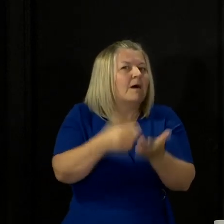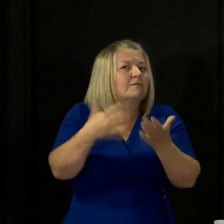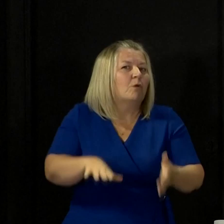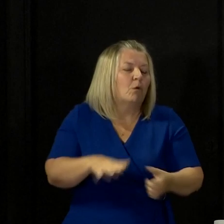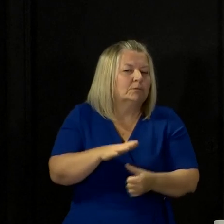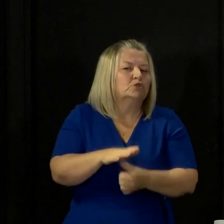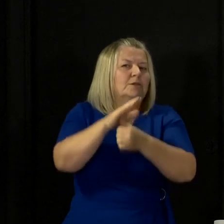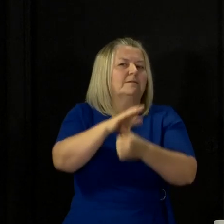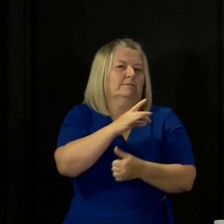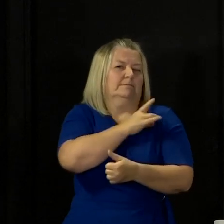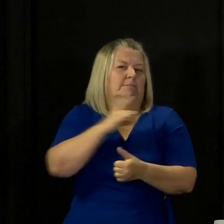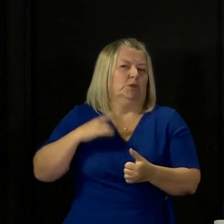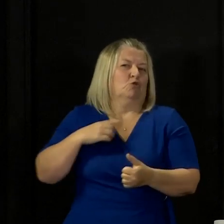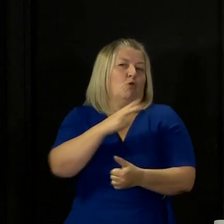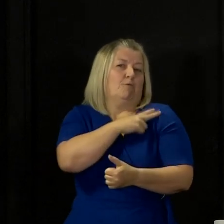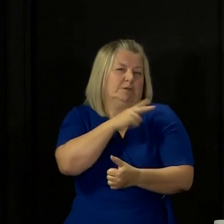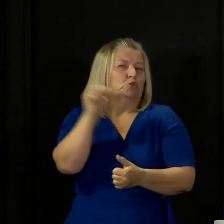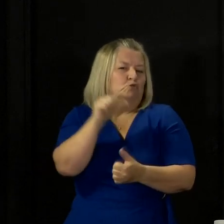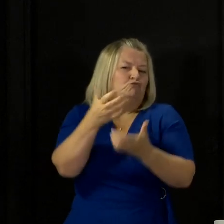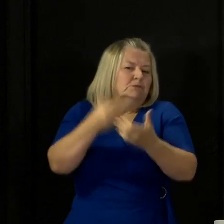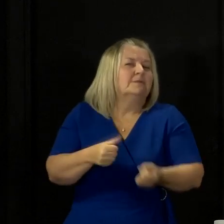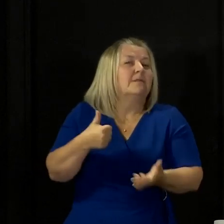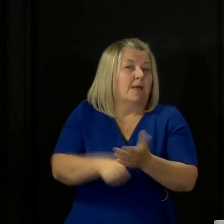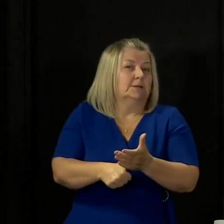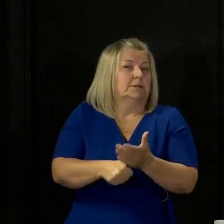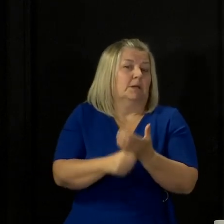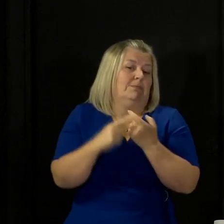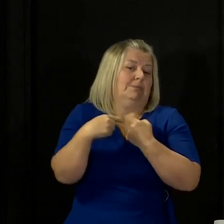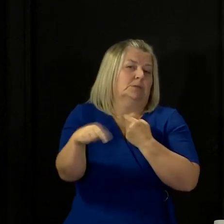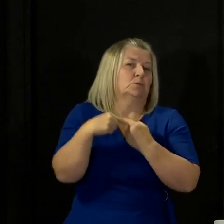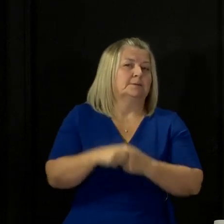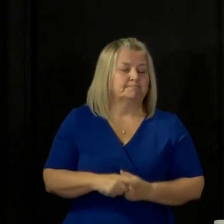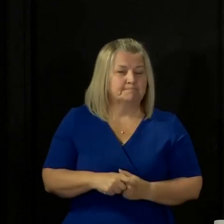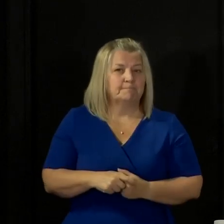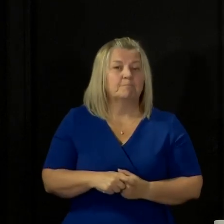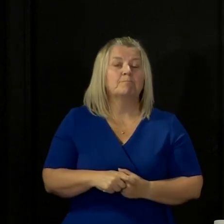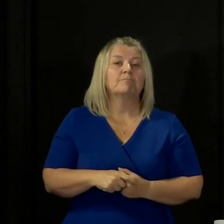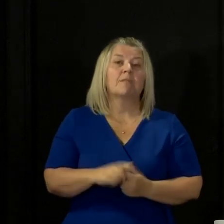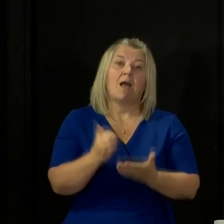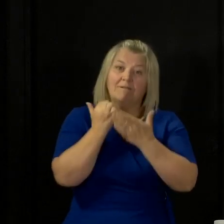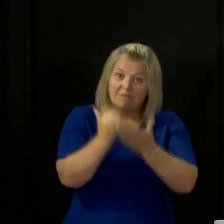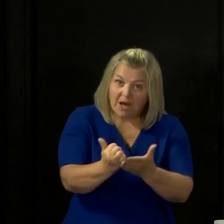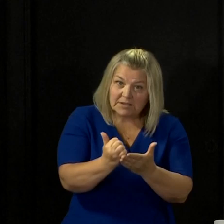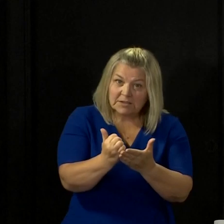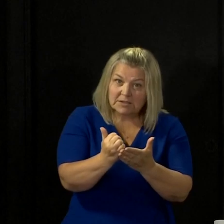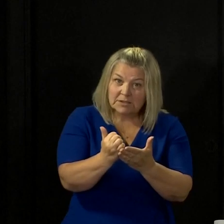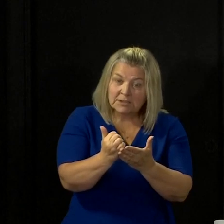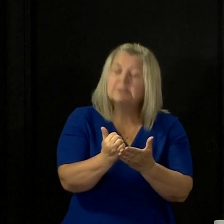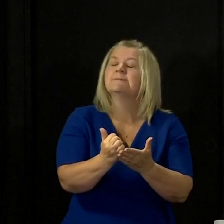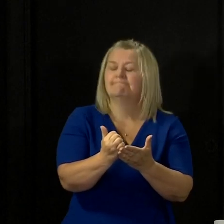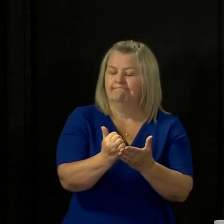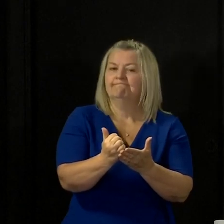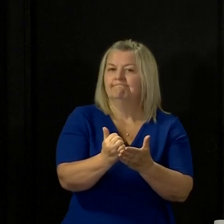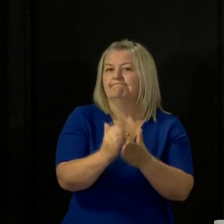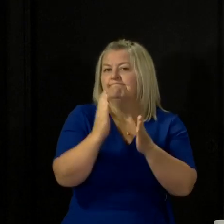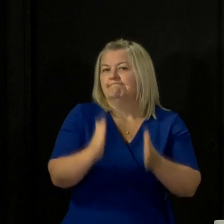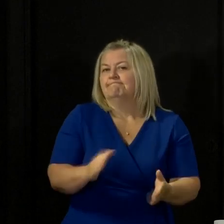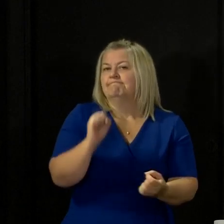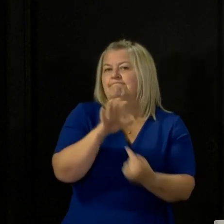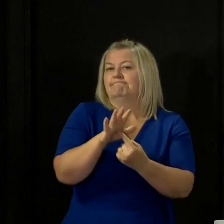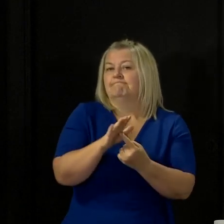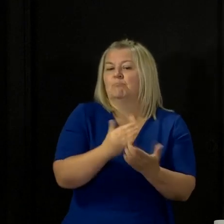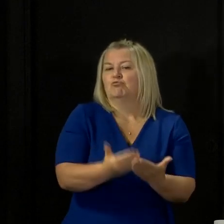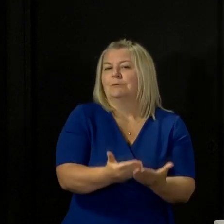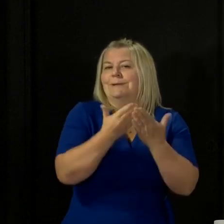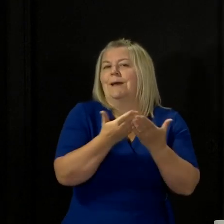with the information that I am about to give you. The advice for you to shield has been necessary to protect you